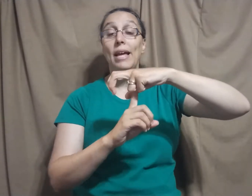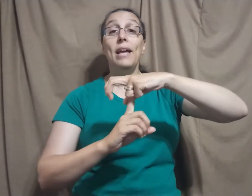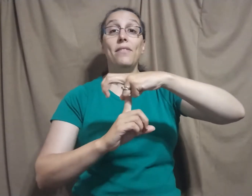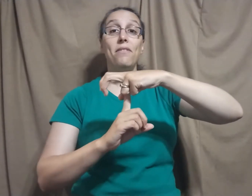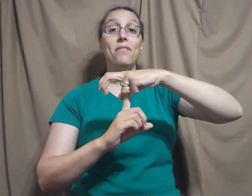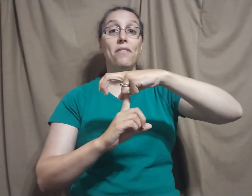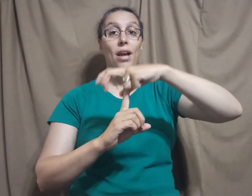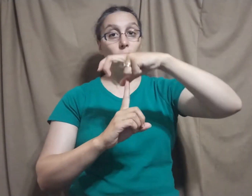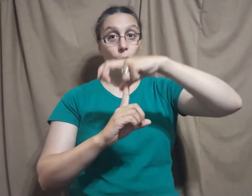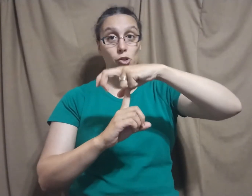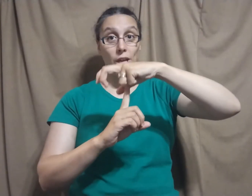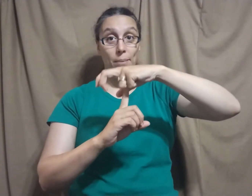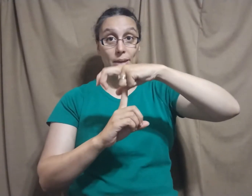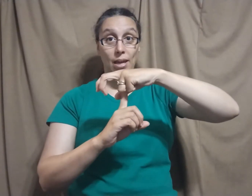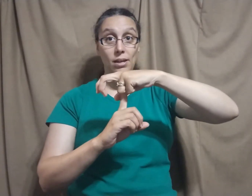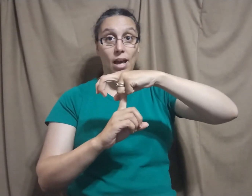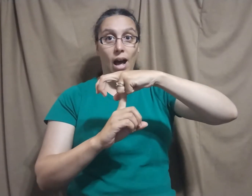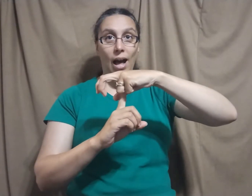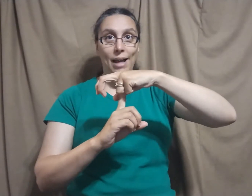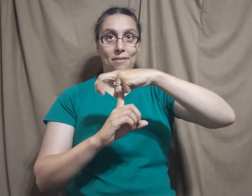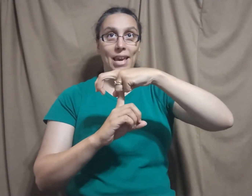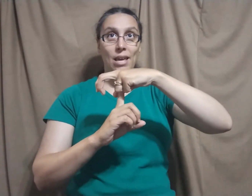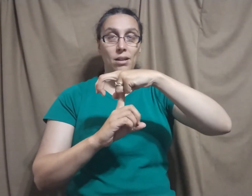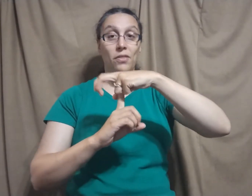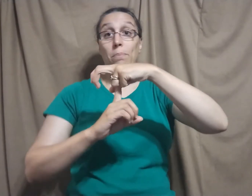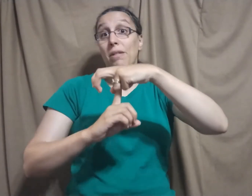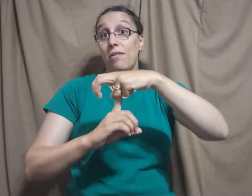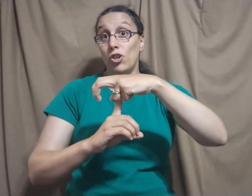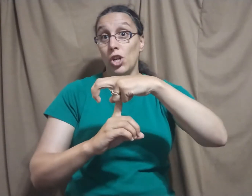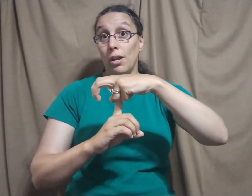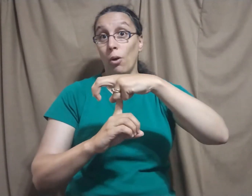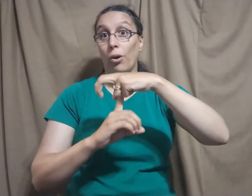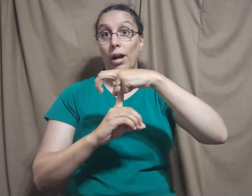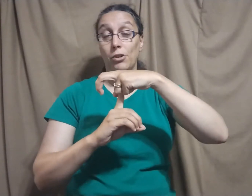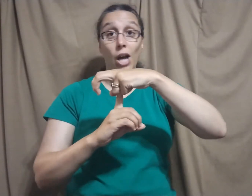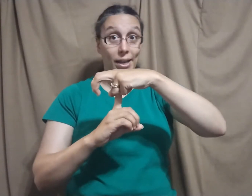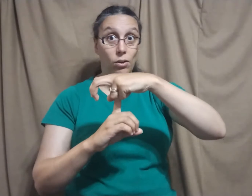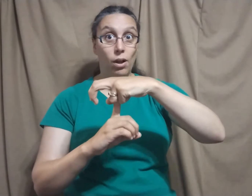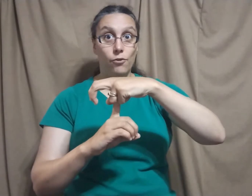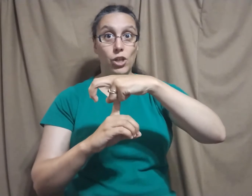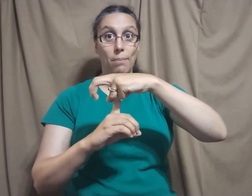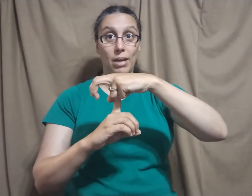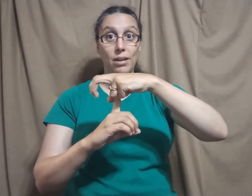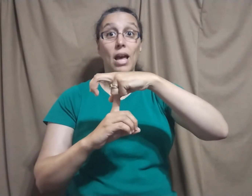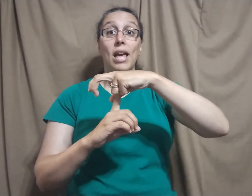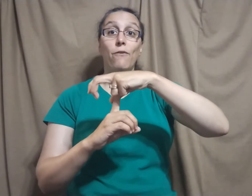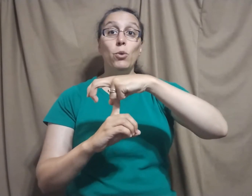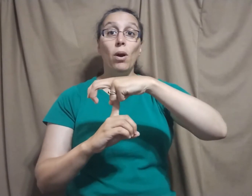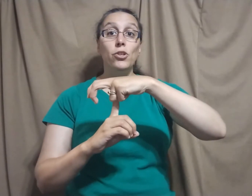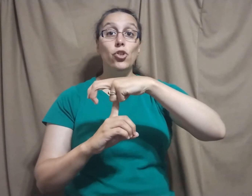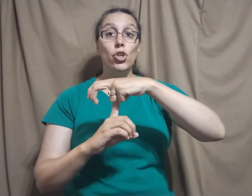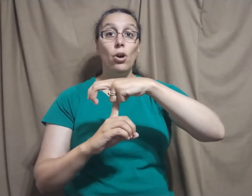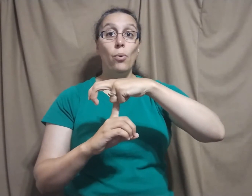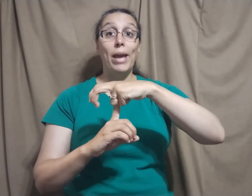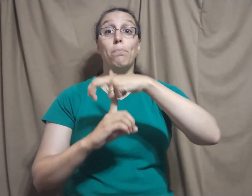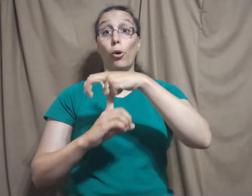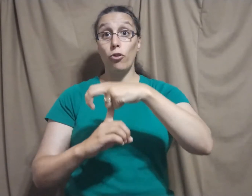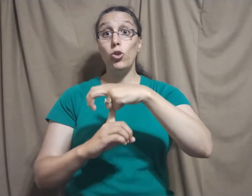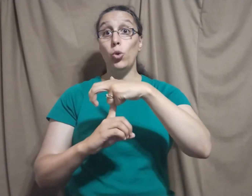This is the sign for champion, as in the position or title of champion. If you want to show a person who